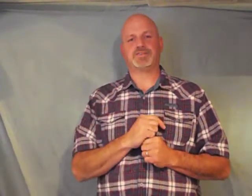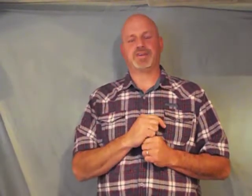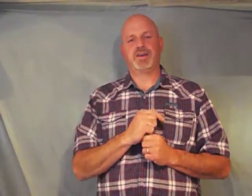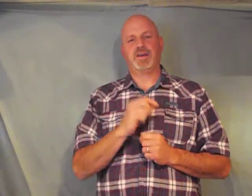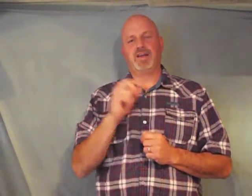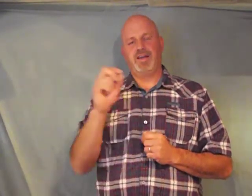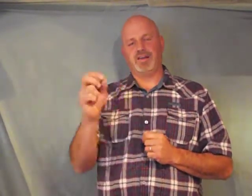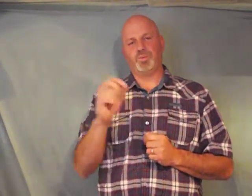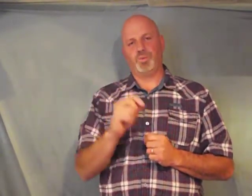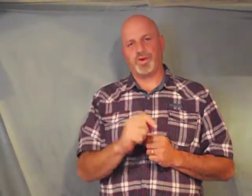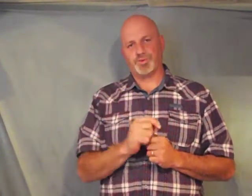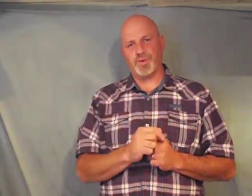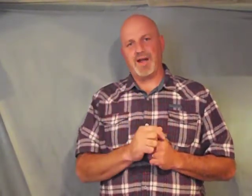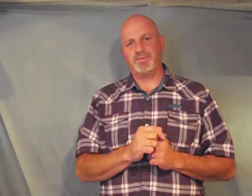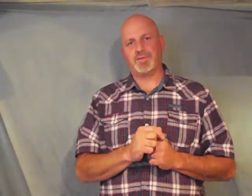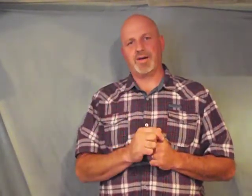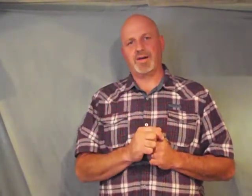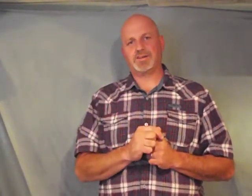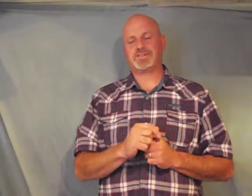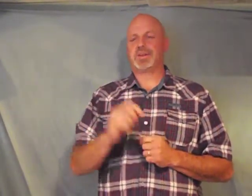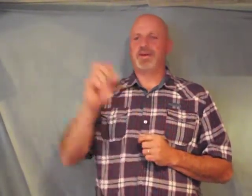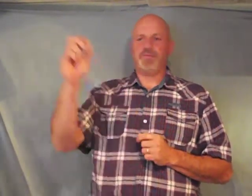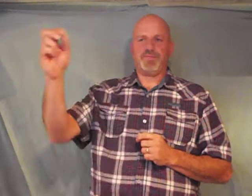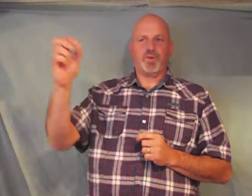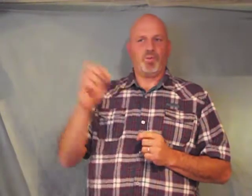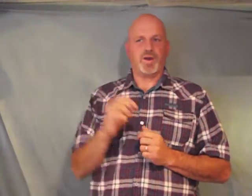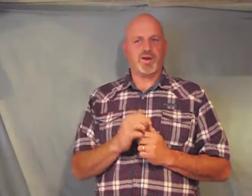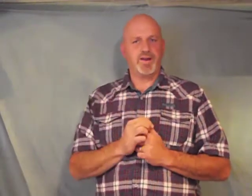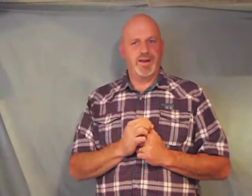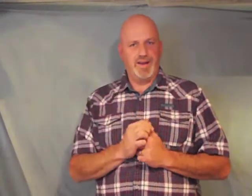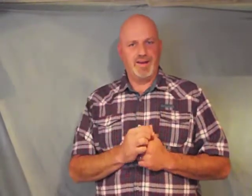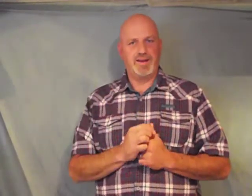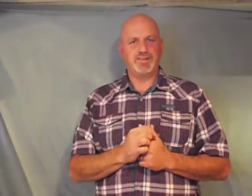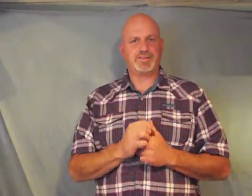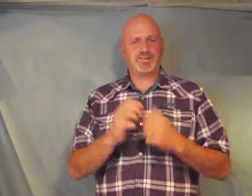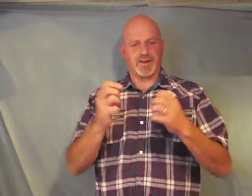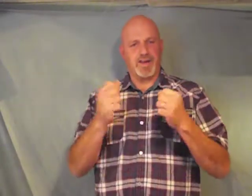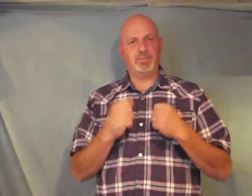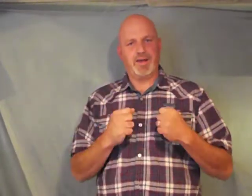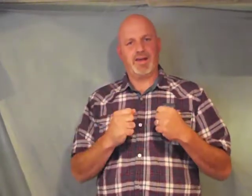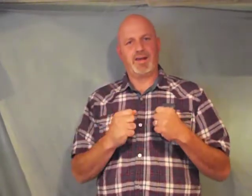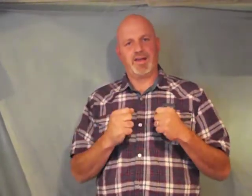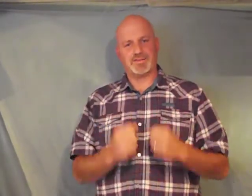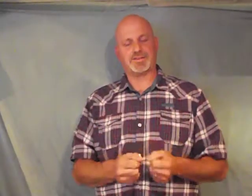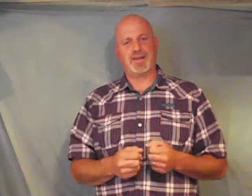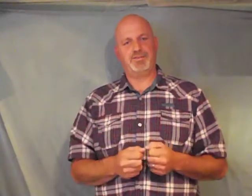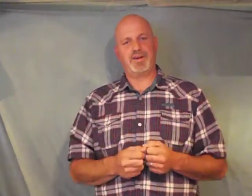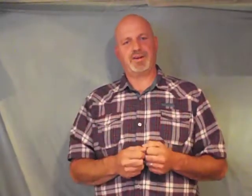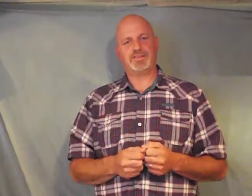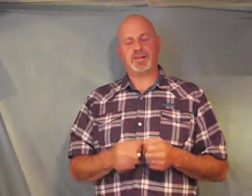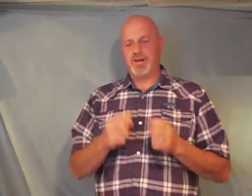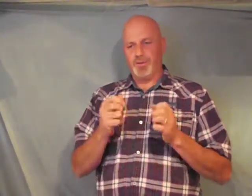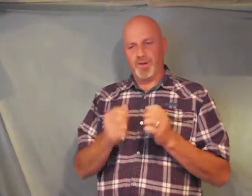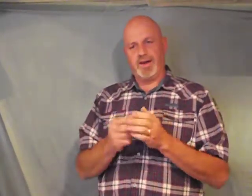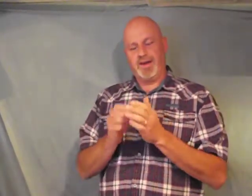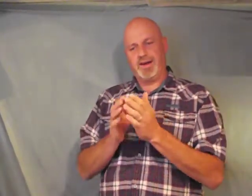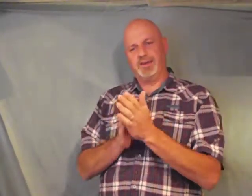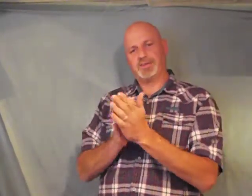in what's right for us where he needs to come in and save us where he needs to